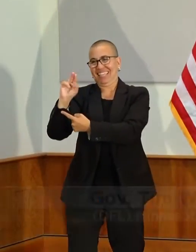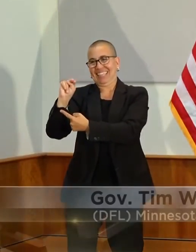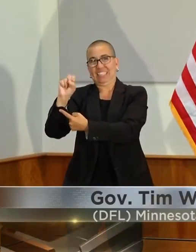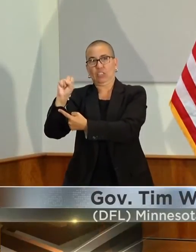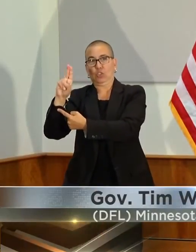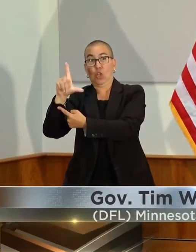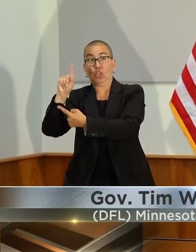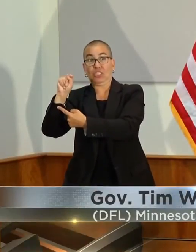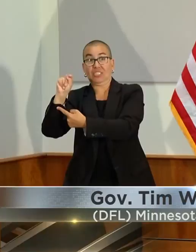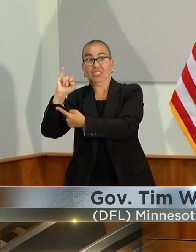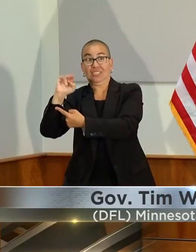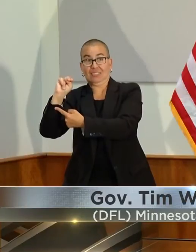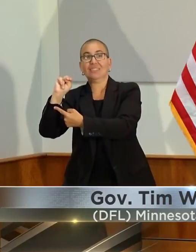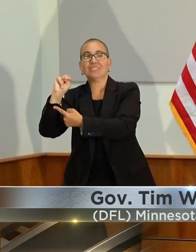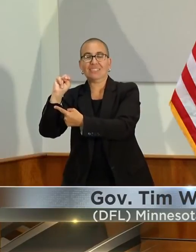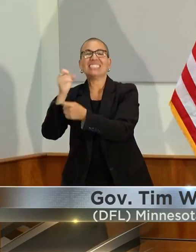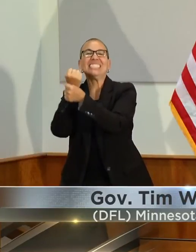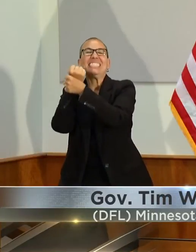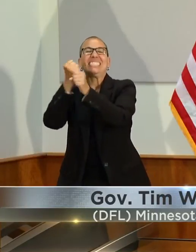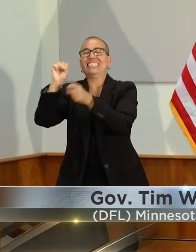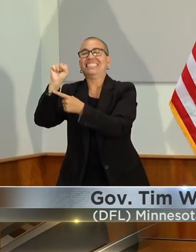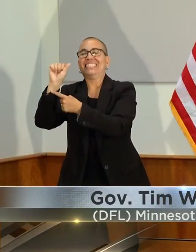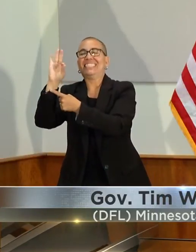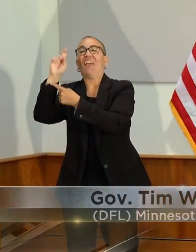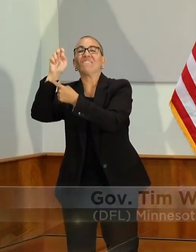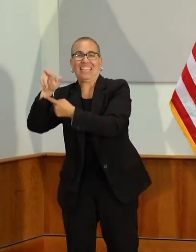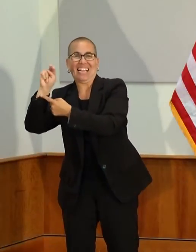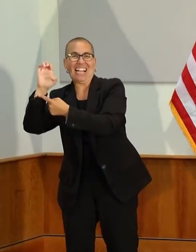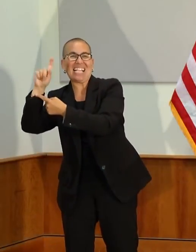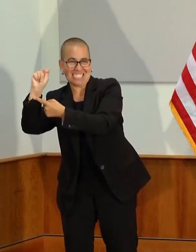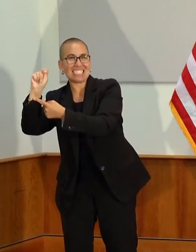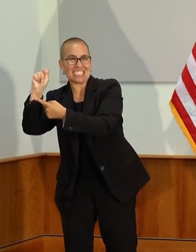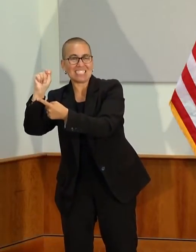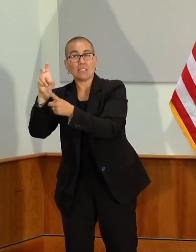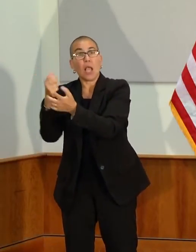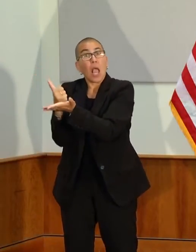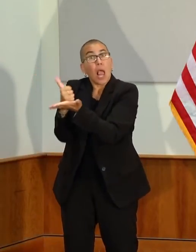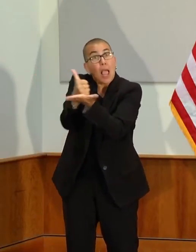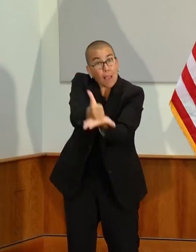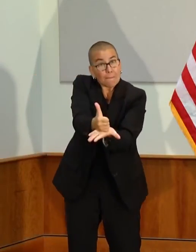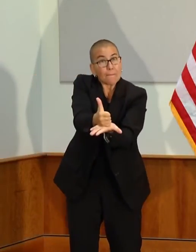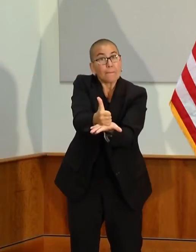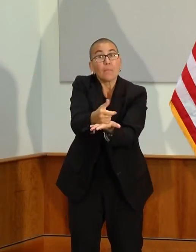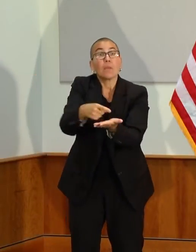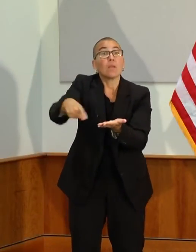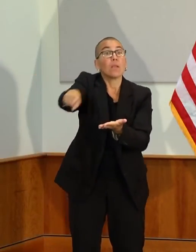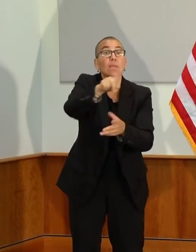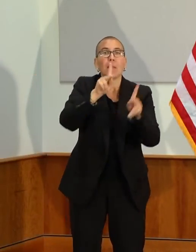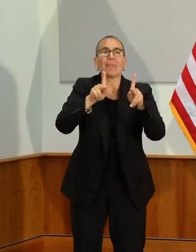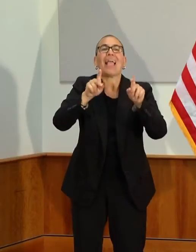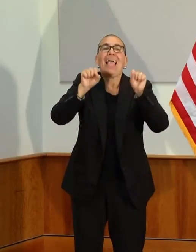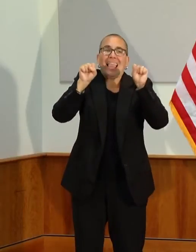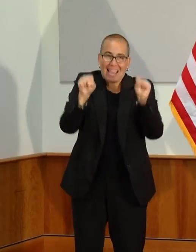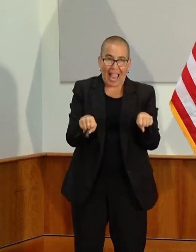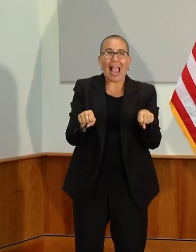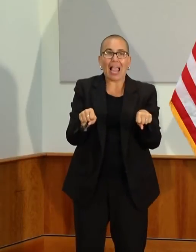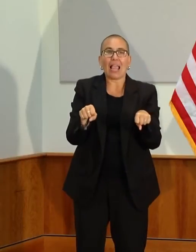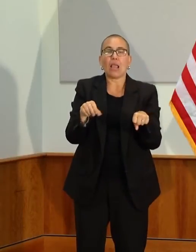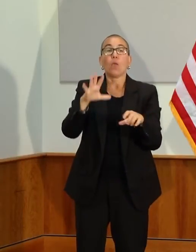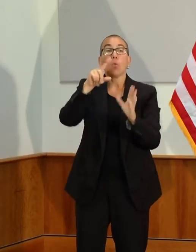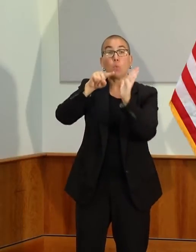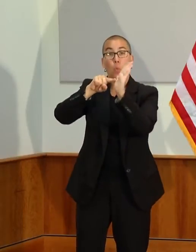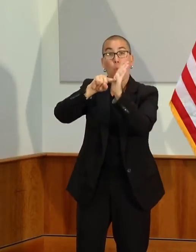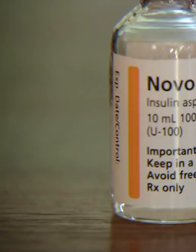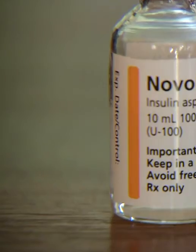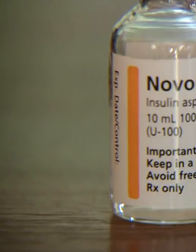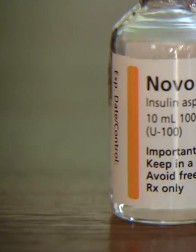program makes eligible Minnesotans receive once a year a 30-day supply of insulin immediately at their pharmacy, no more than $35